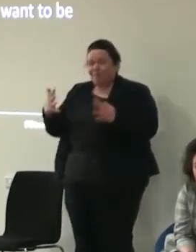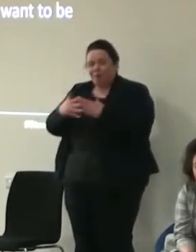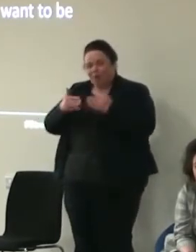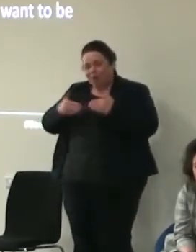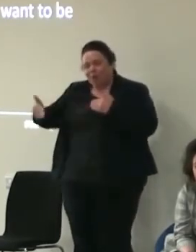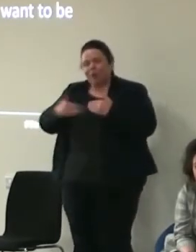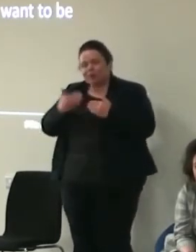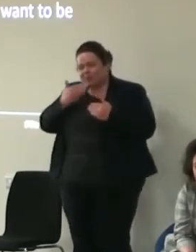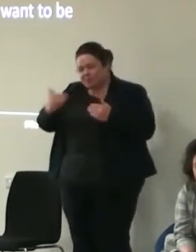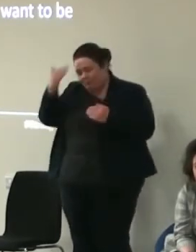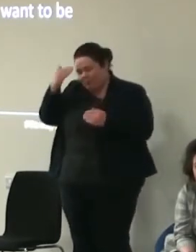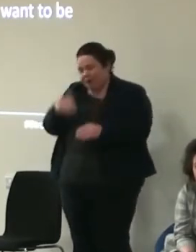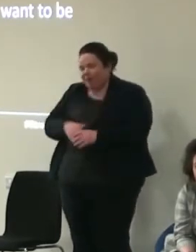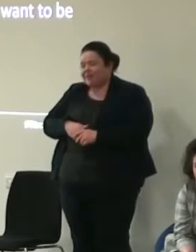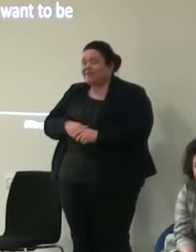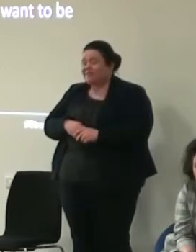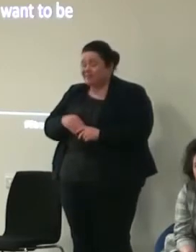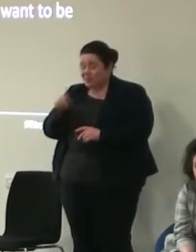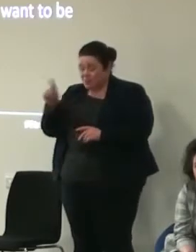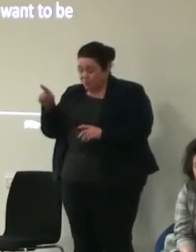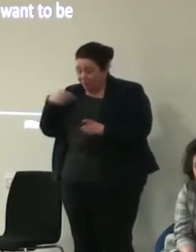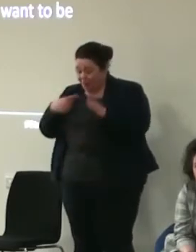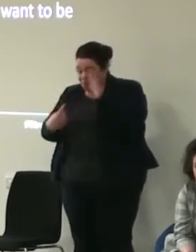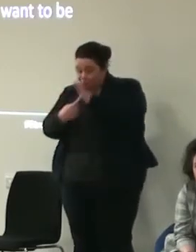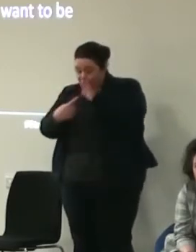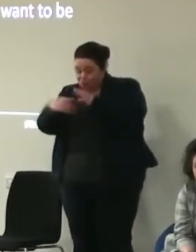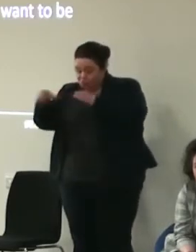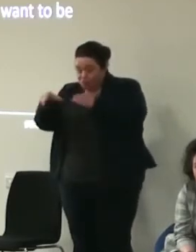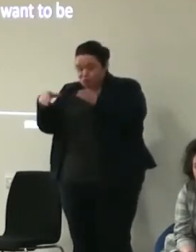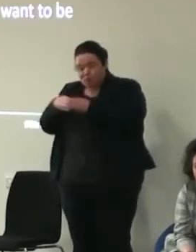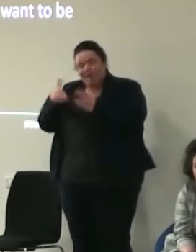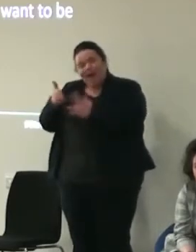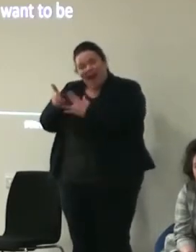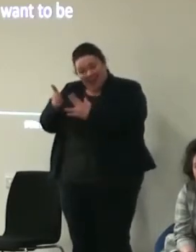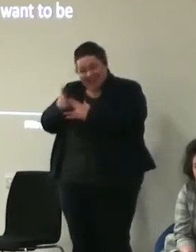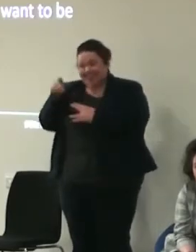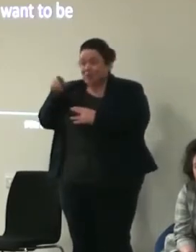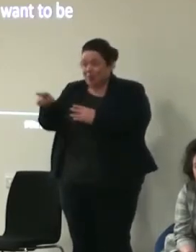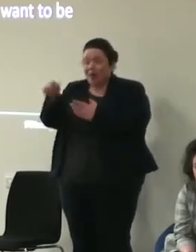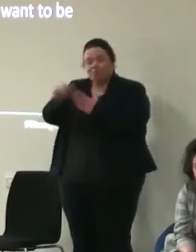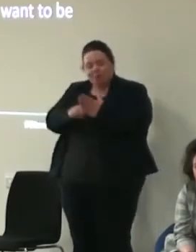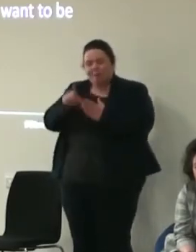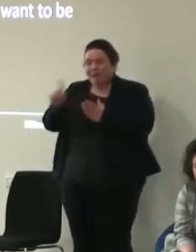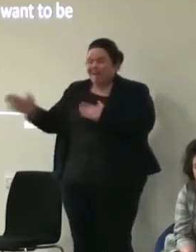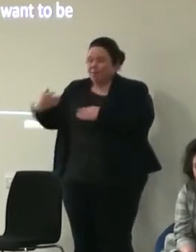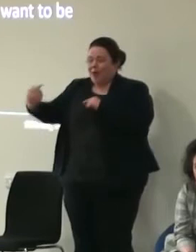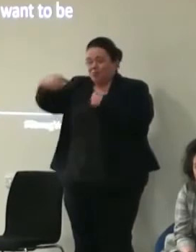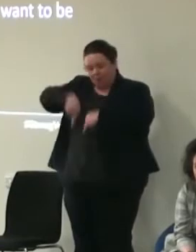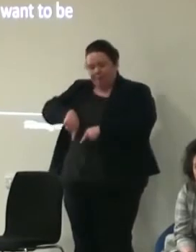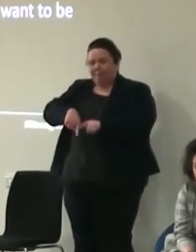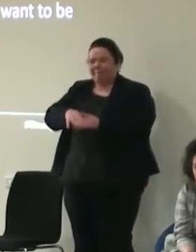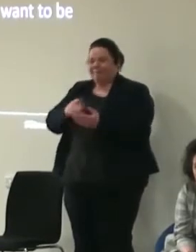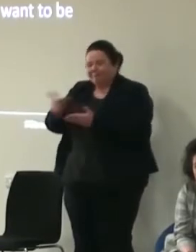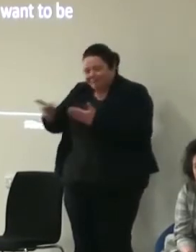groups for access to that programme but everybody had to come for an interview and we would